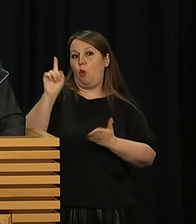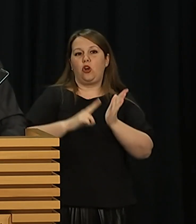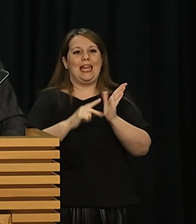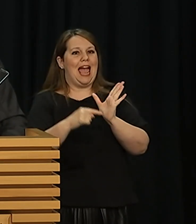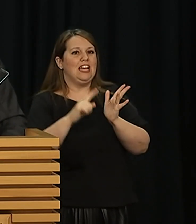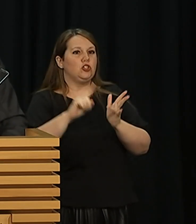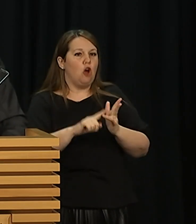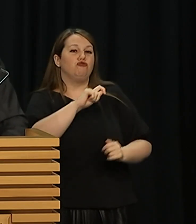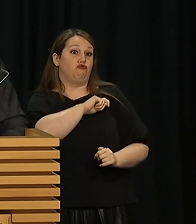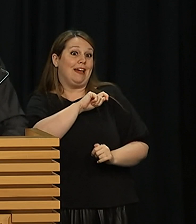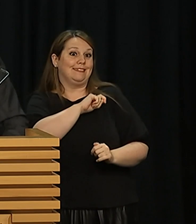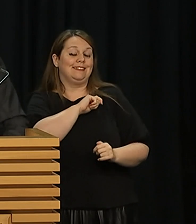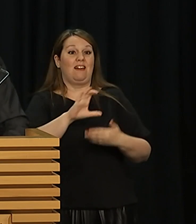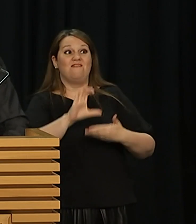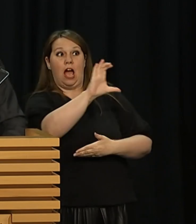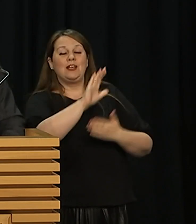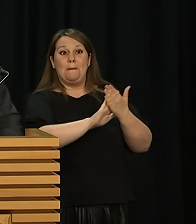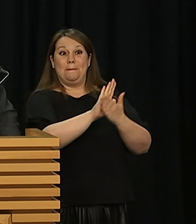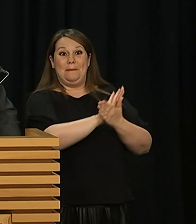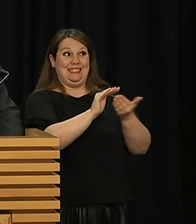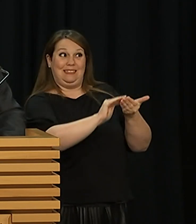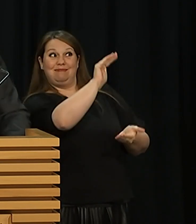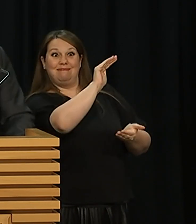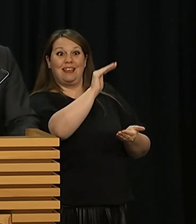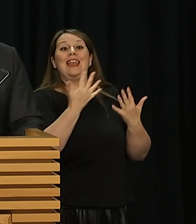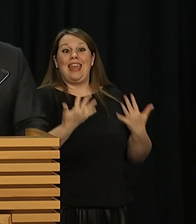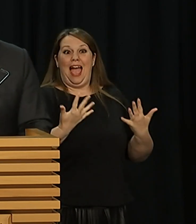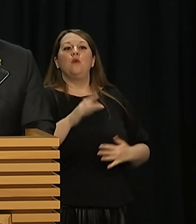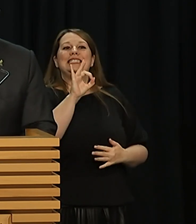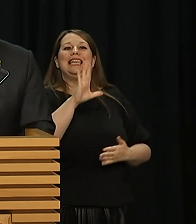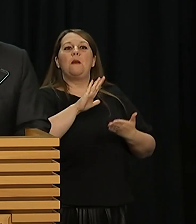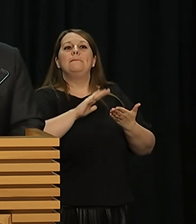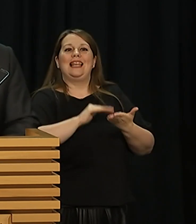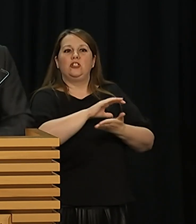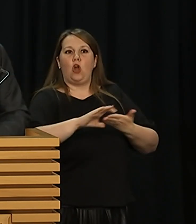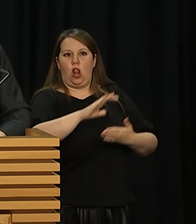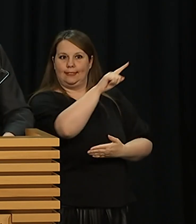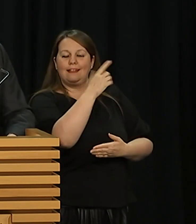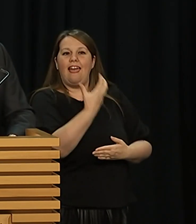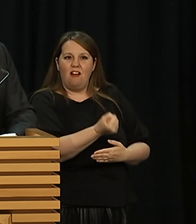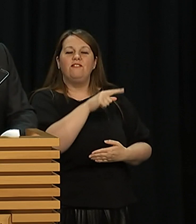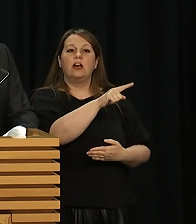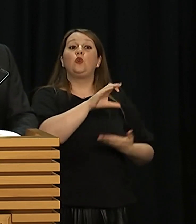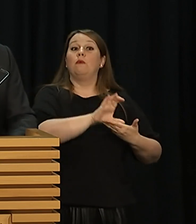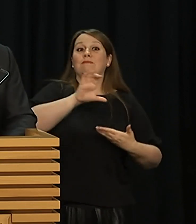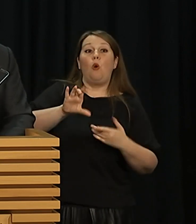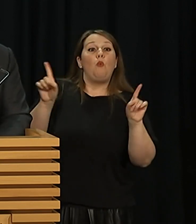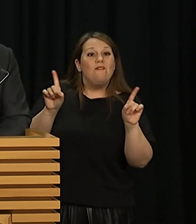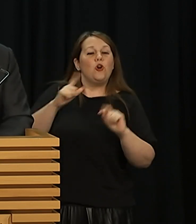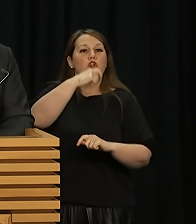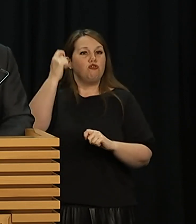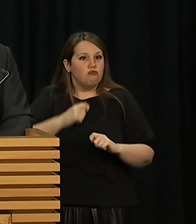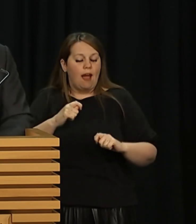to over $10 million. The fund will focus on providing supplies to Ukraine, such as winter clothing, food rations,